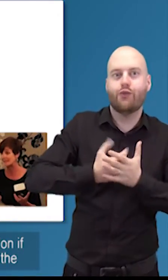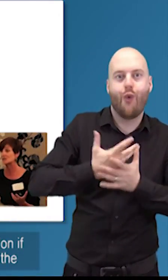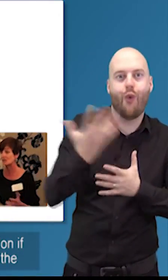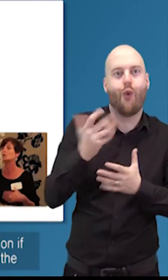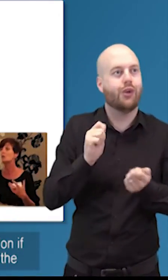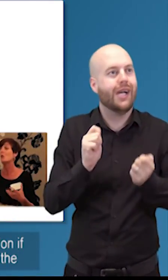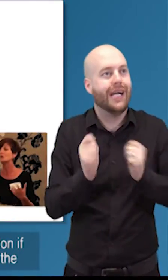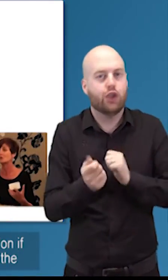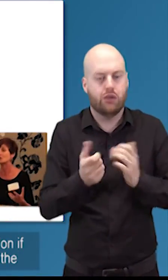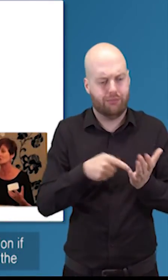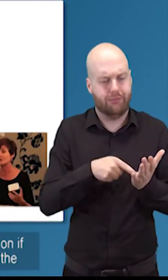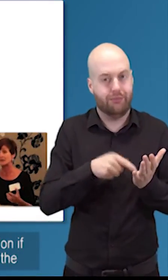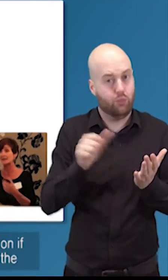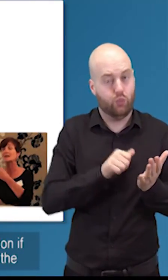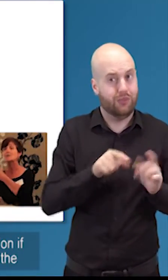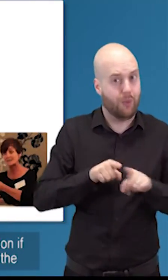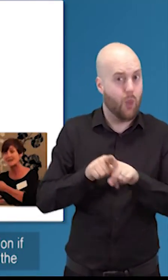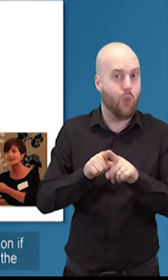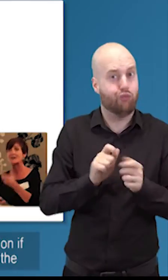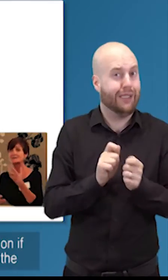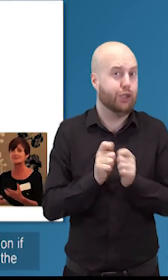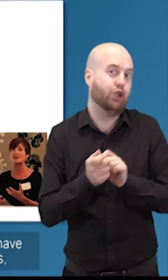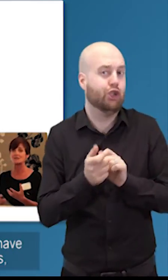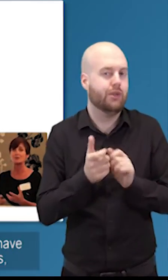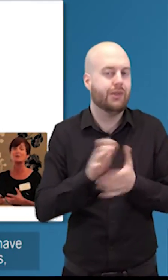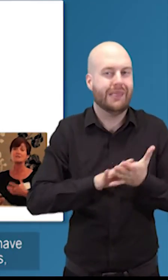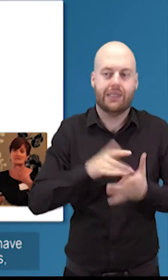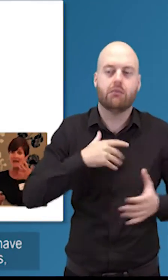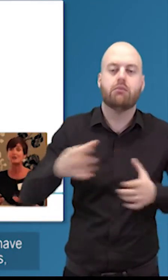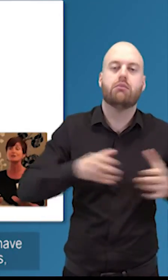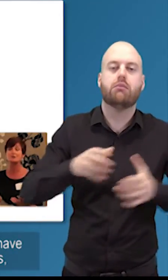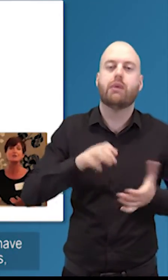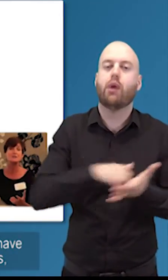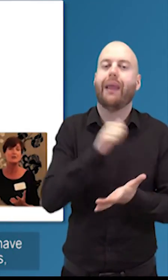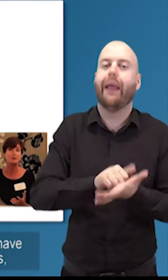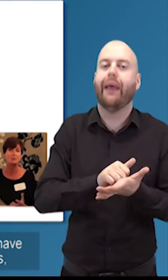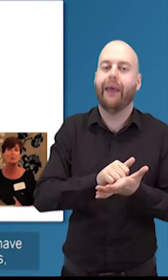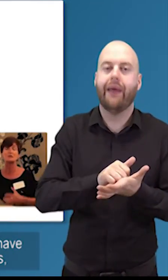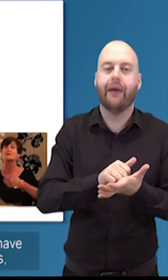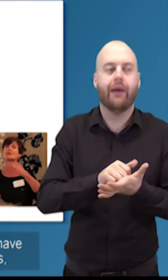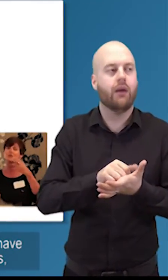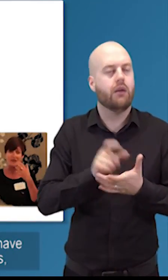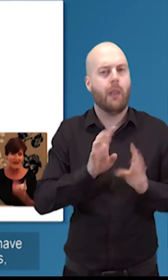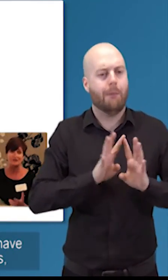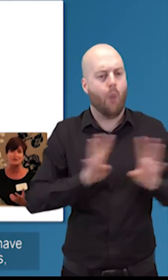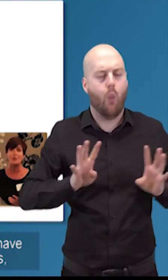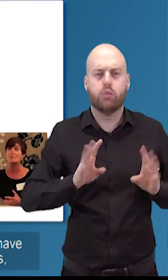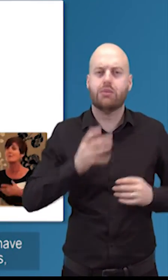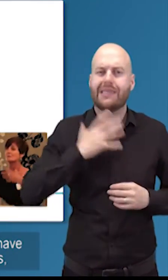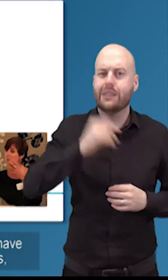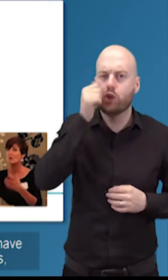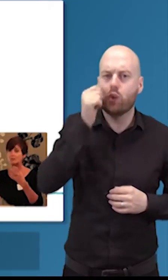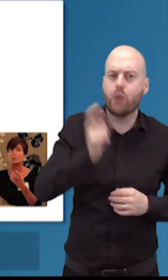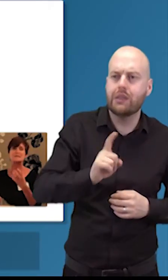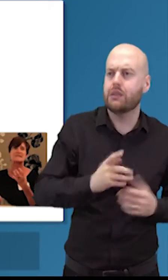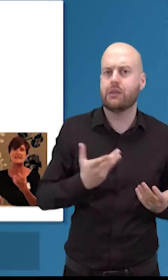an organization if you want to recruit differently but certainly that's the starting point does it tell you who you need to have your board do you have to co-op